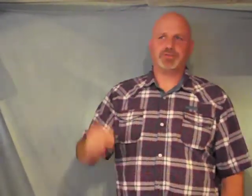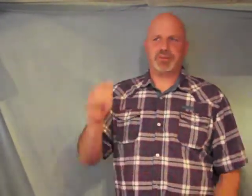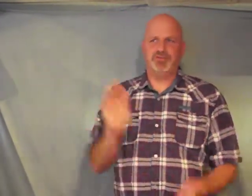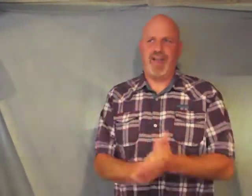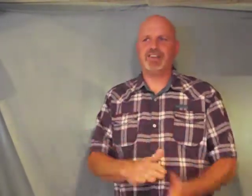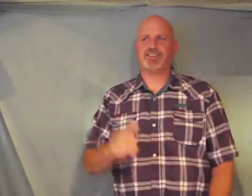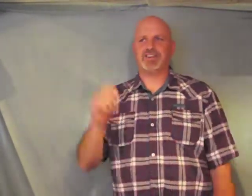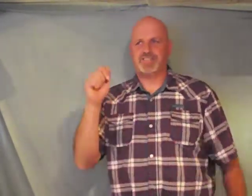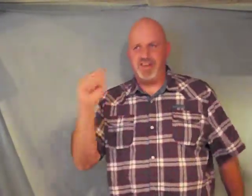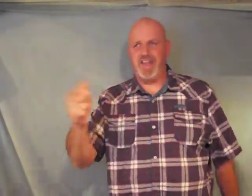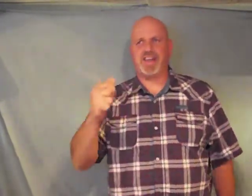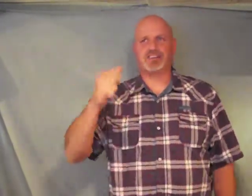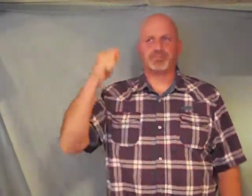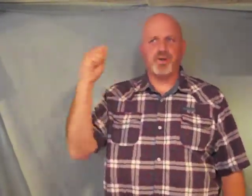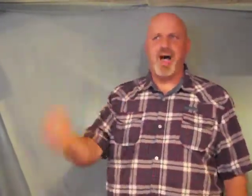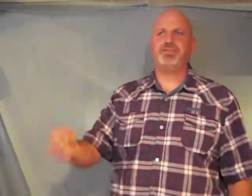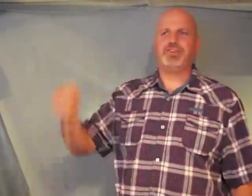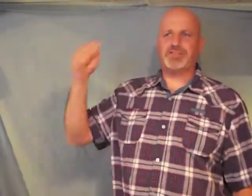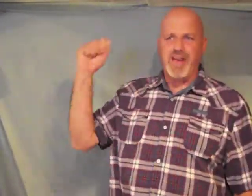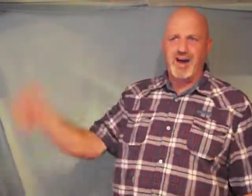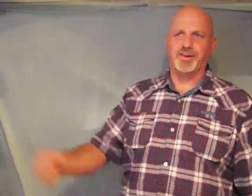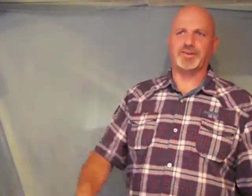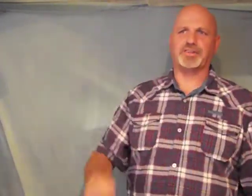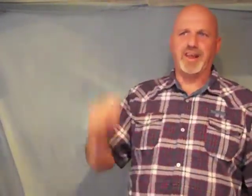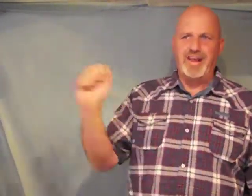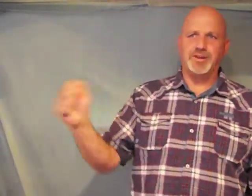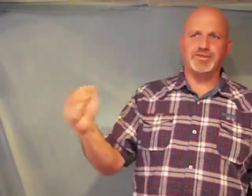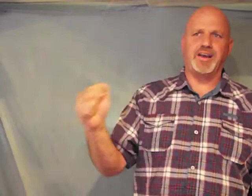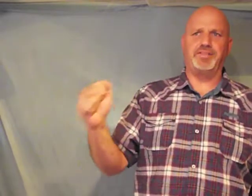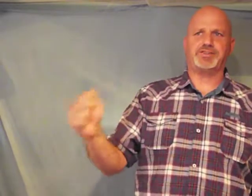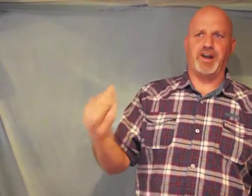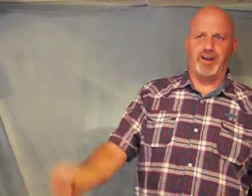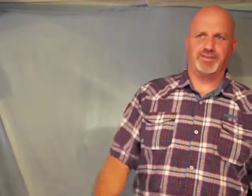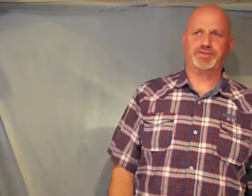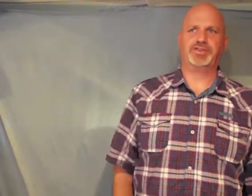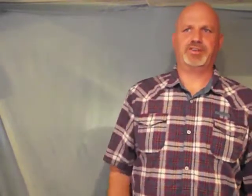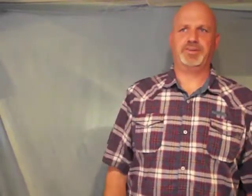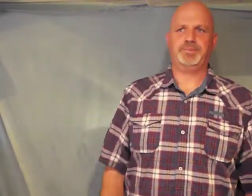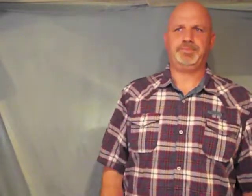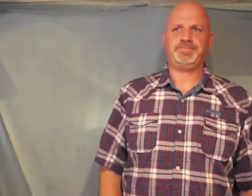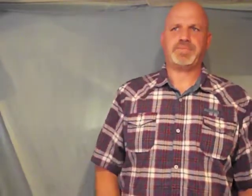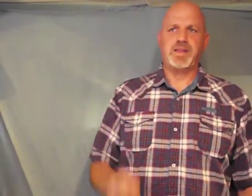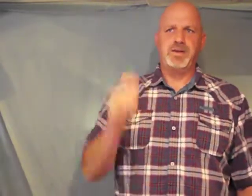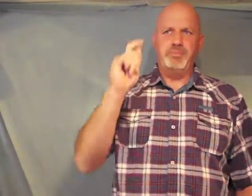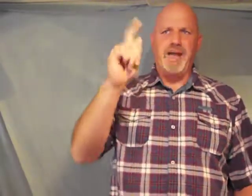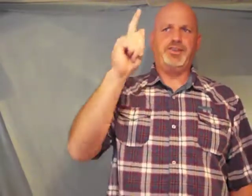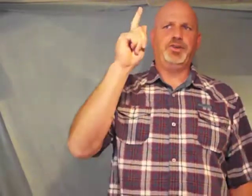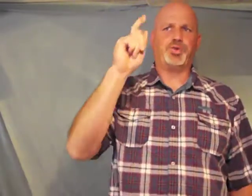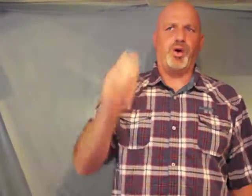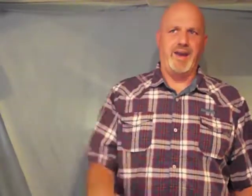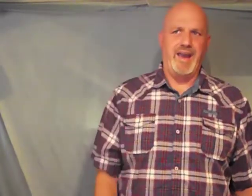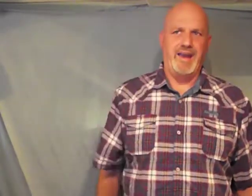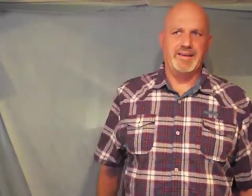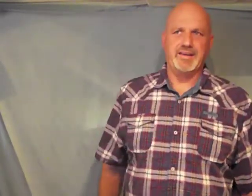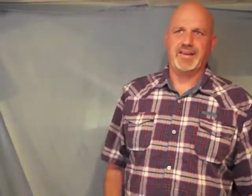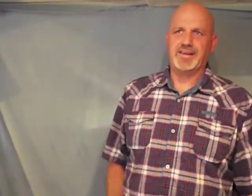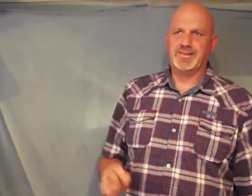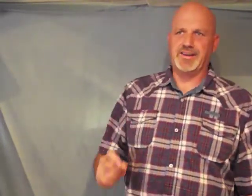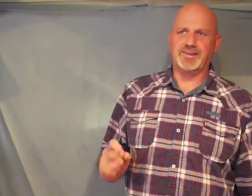evangelists deacons prophets elders leaders of the church Matthew 28 16